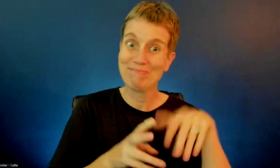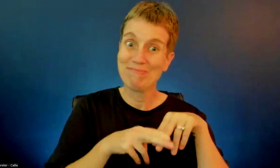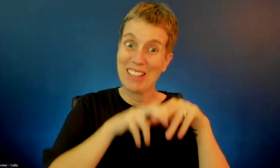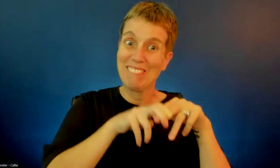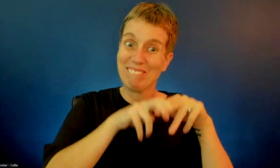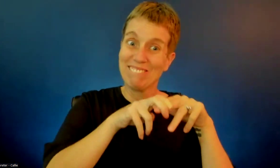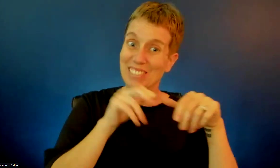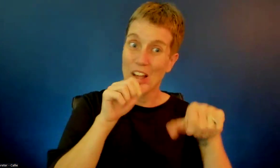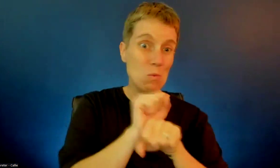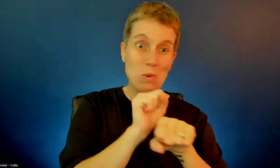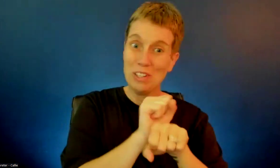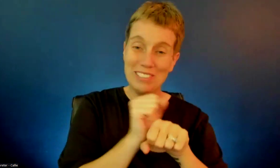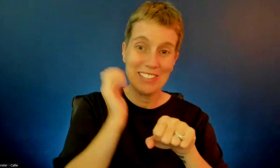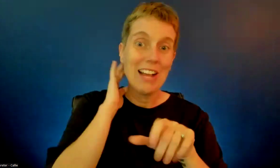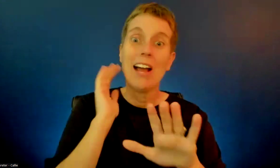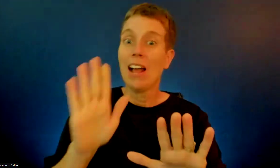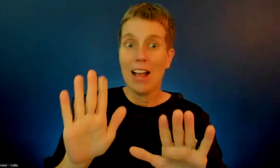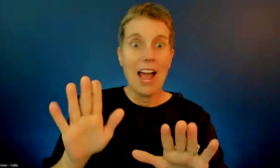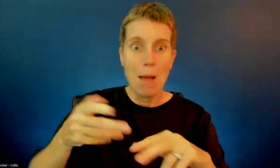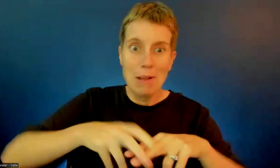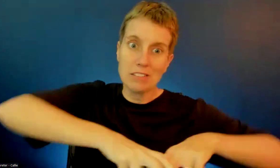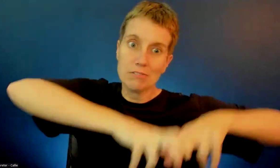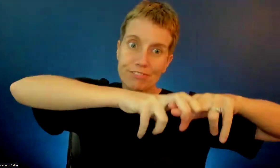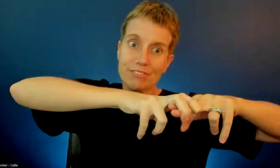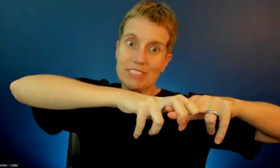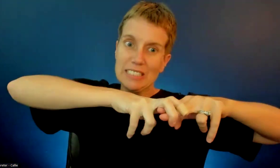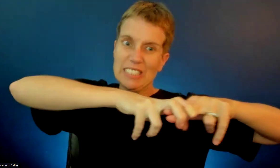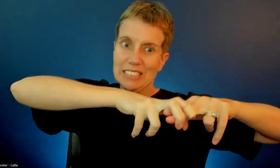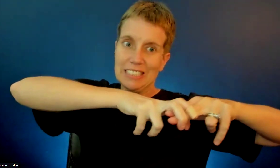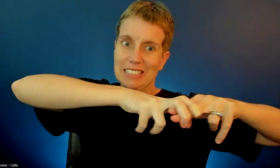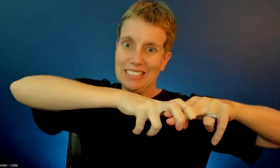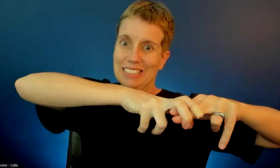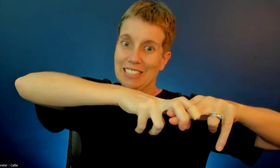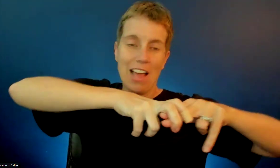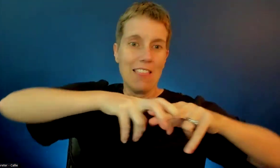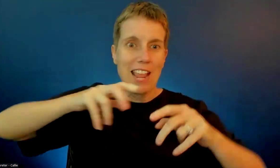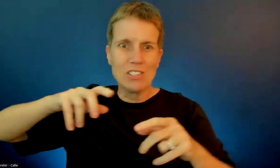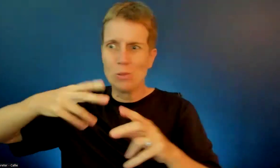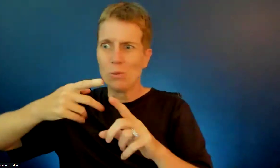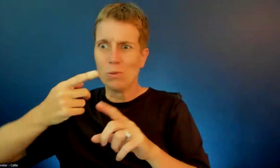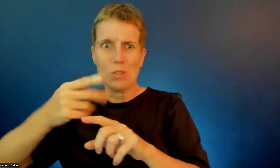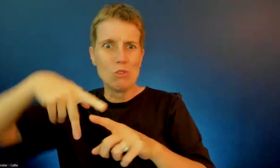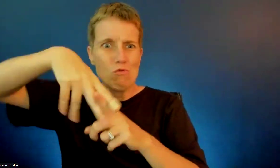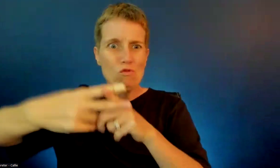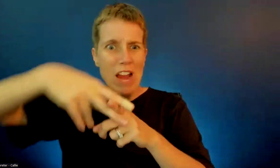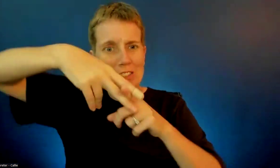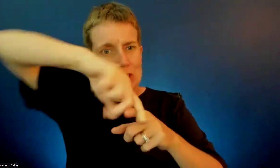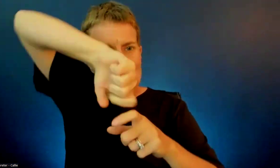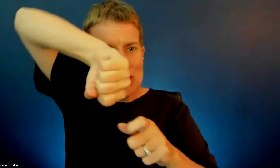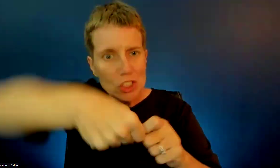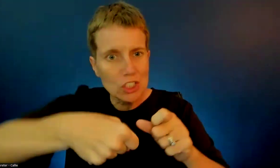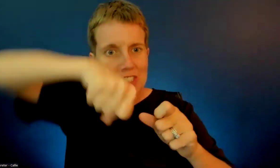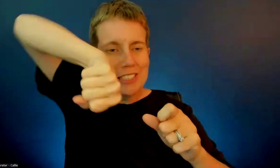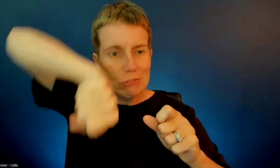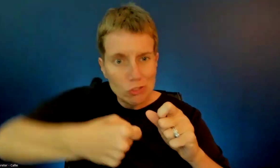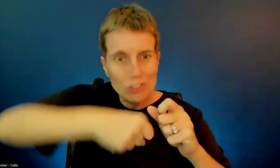Alex, they had to crank the lift down with the whatever wrench thing they used to get it